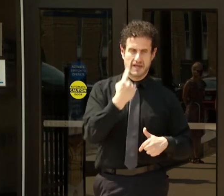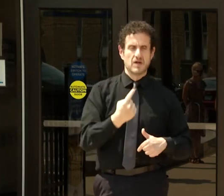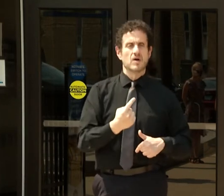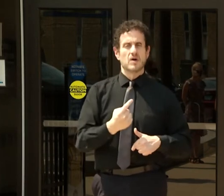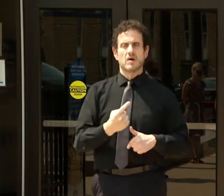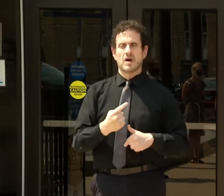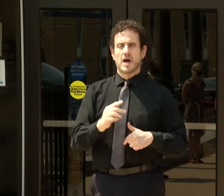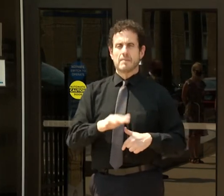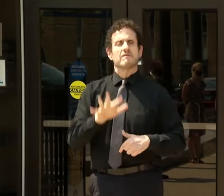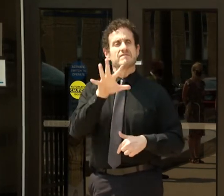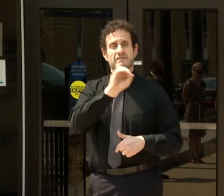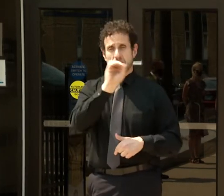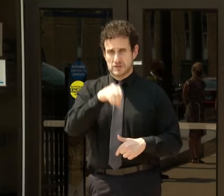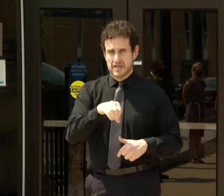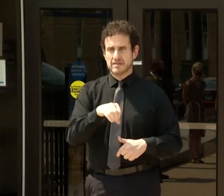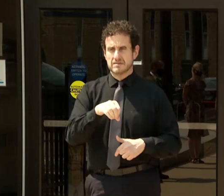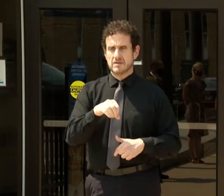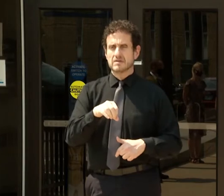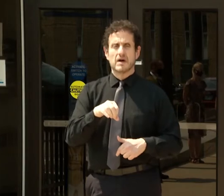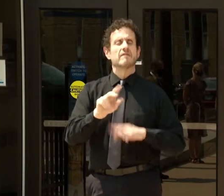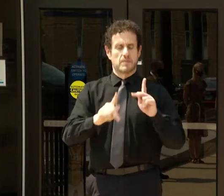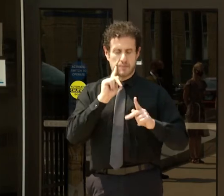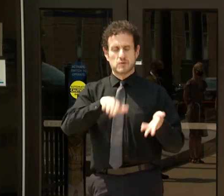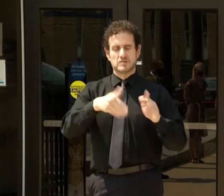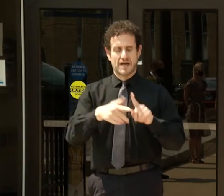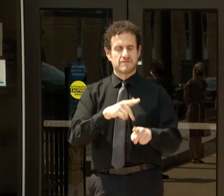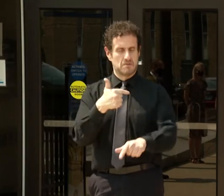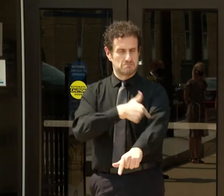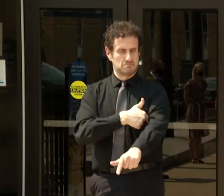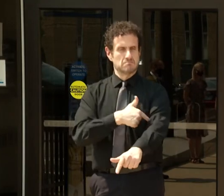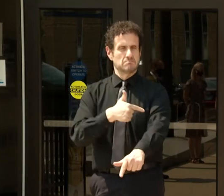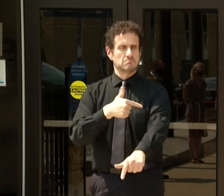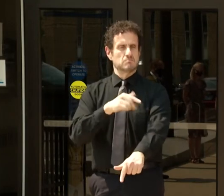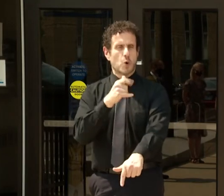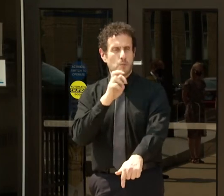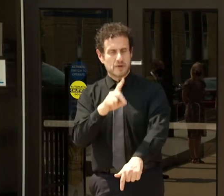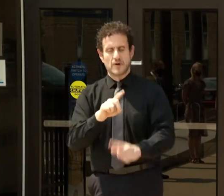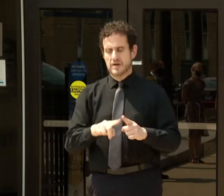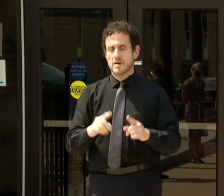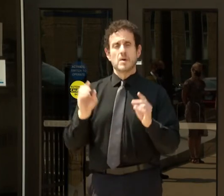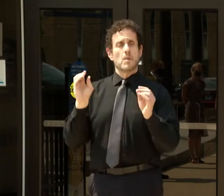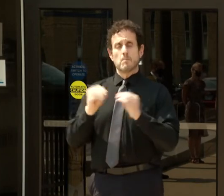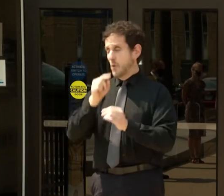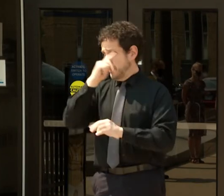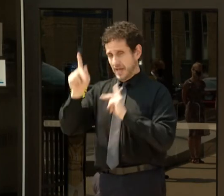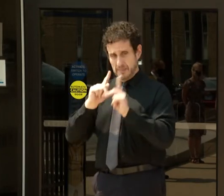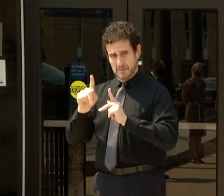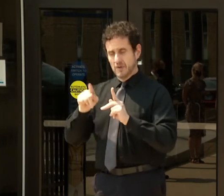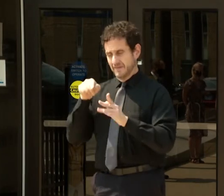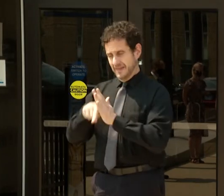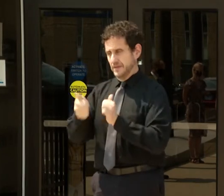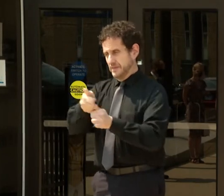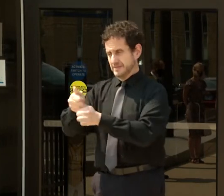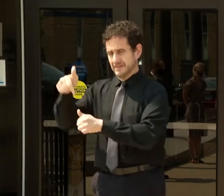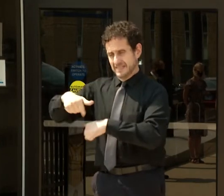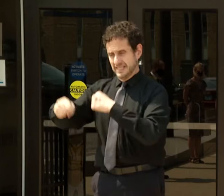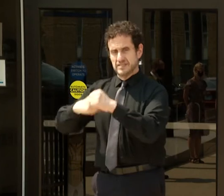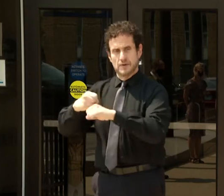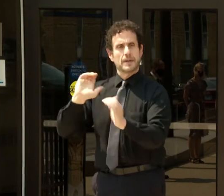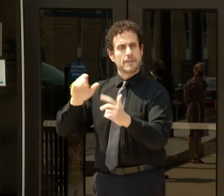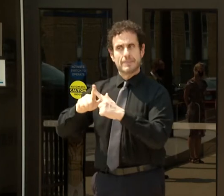overdose are black. More members of this community have committed suicide in Cook County this year than all of 2019.